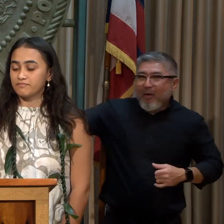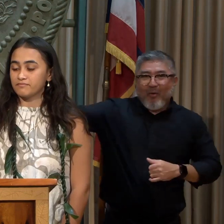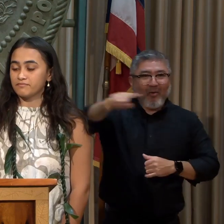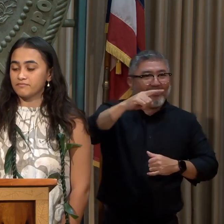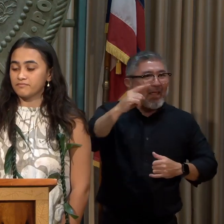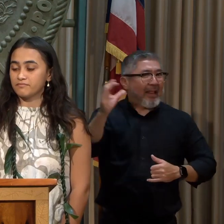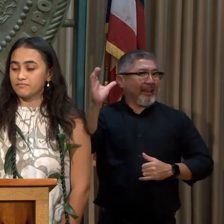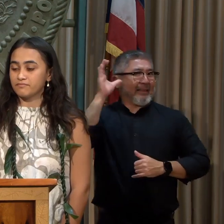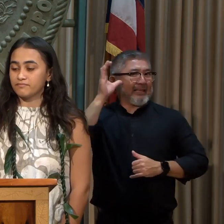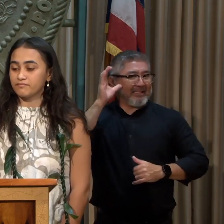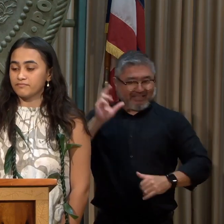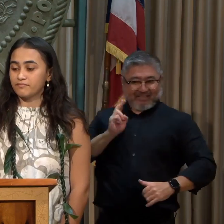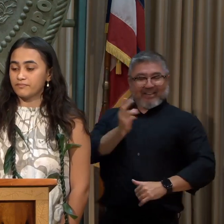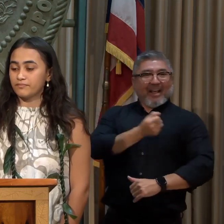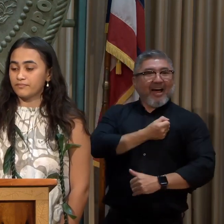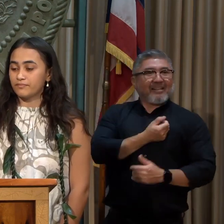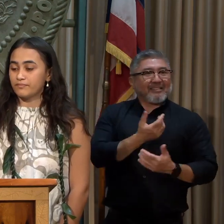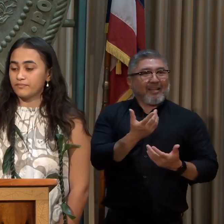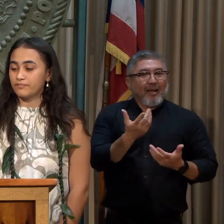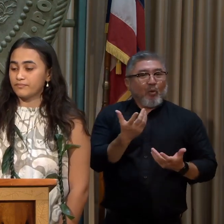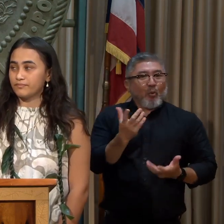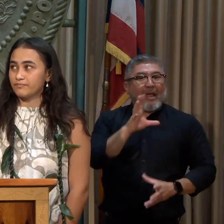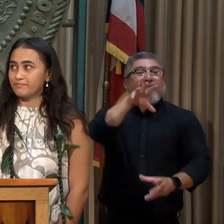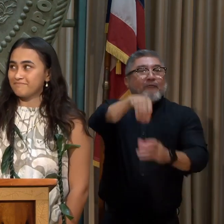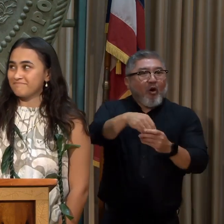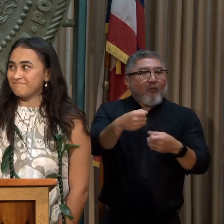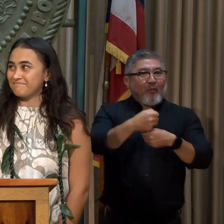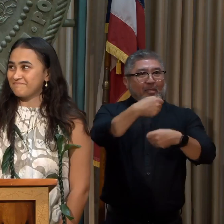that we can be here as the decisions are being made.